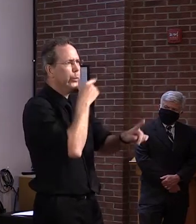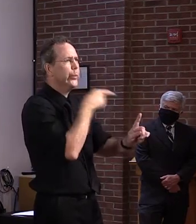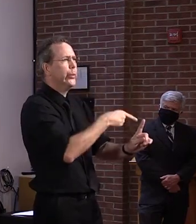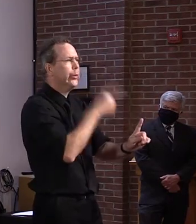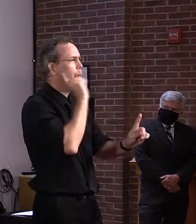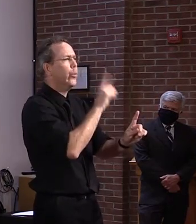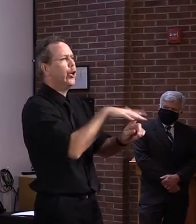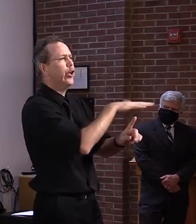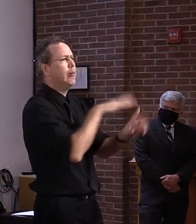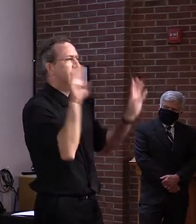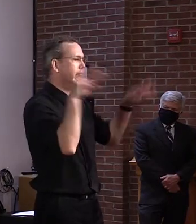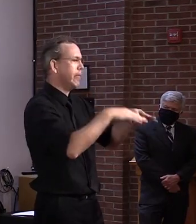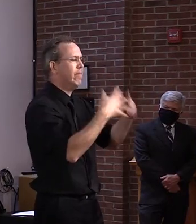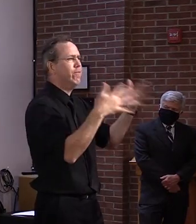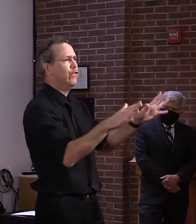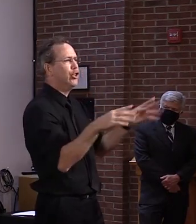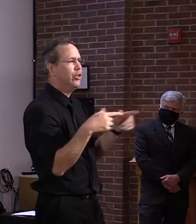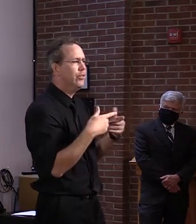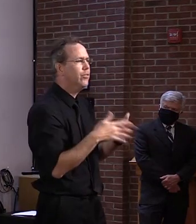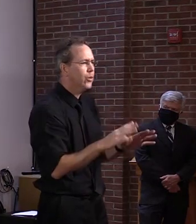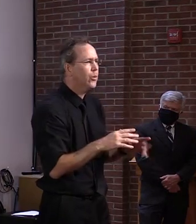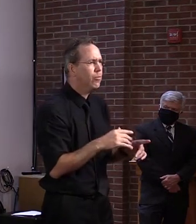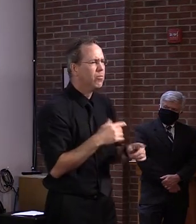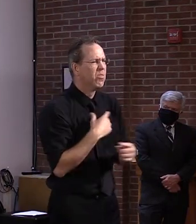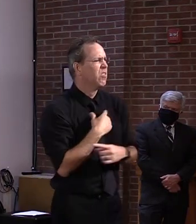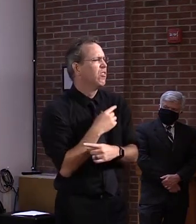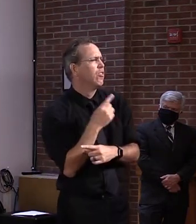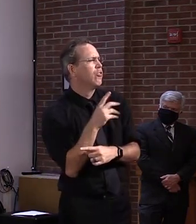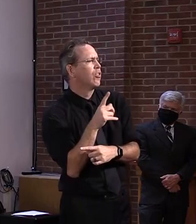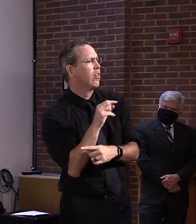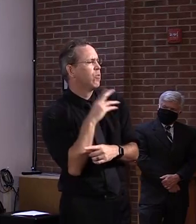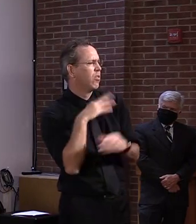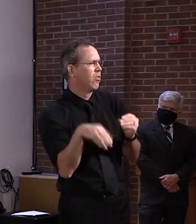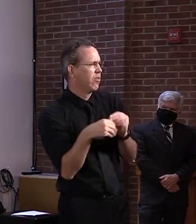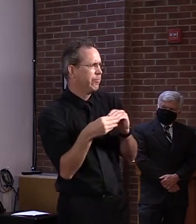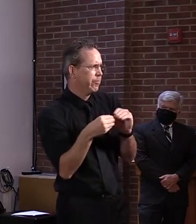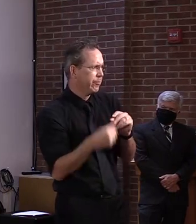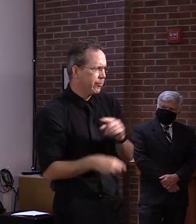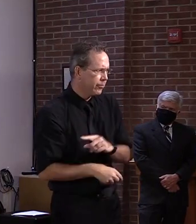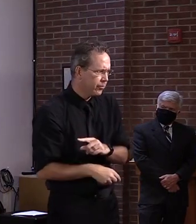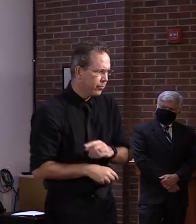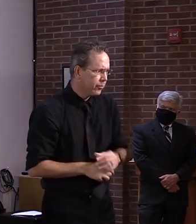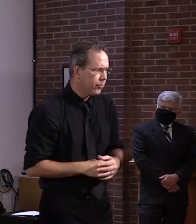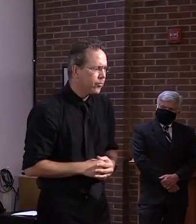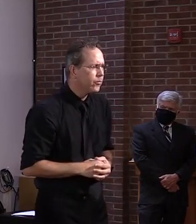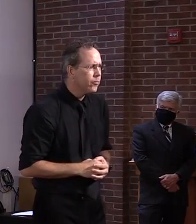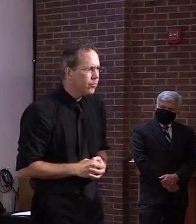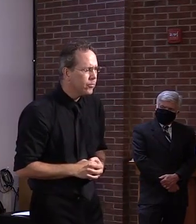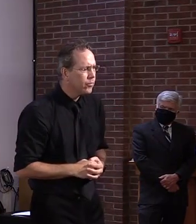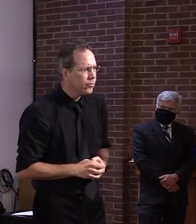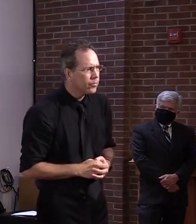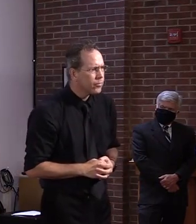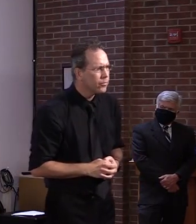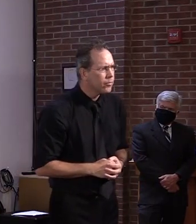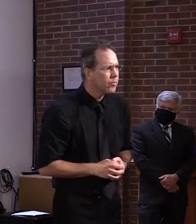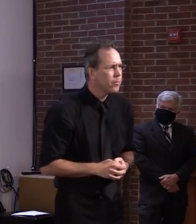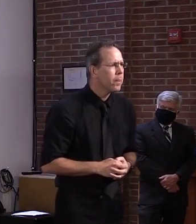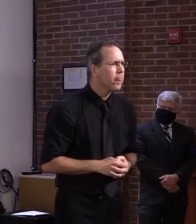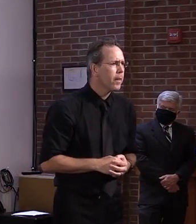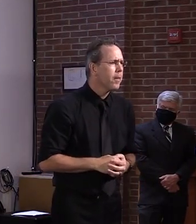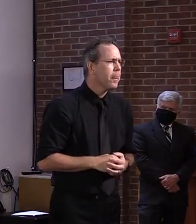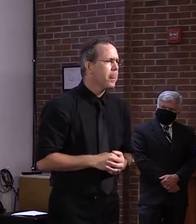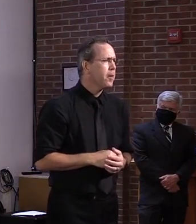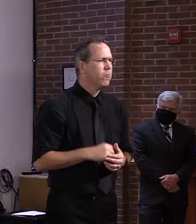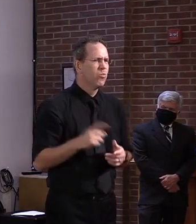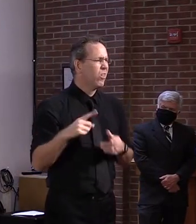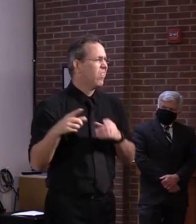this. Dr. Without, uh, being redundant about the previous two sets of comments, I just wanted to impress